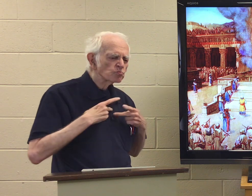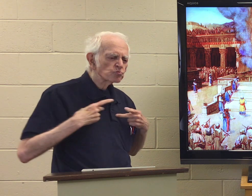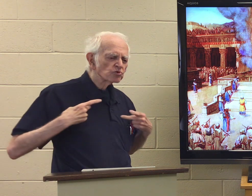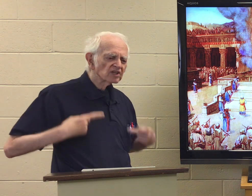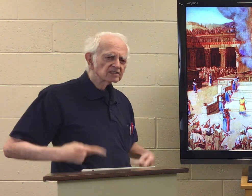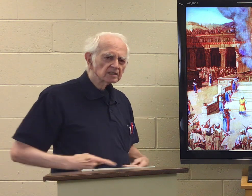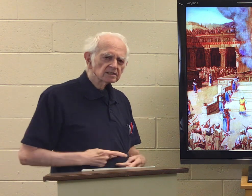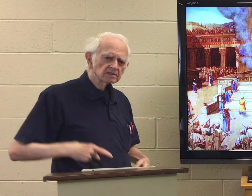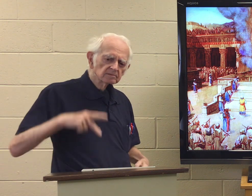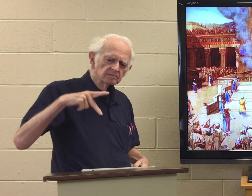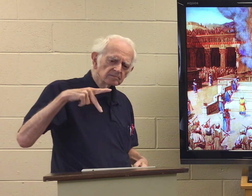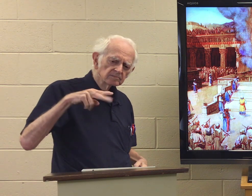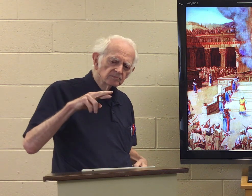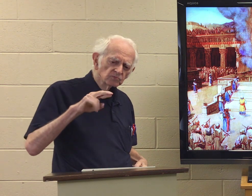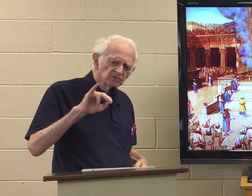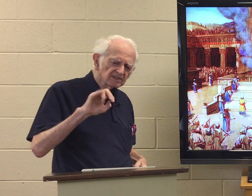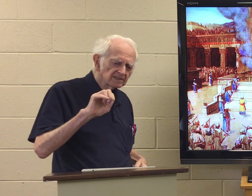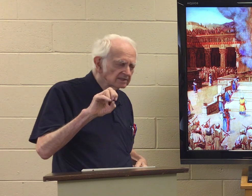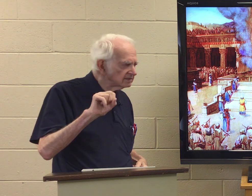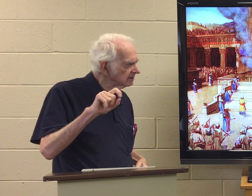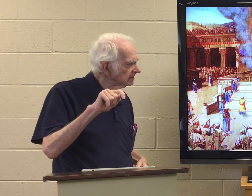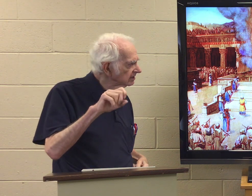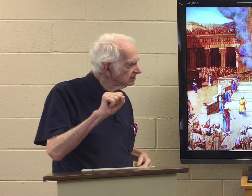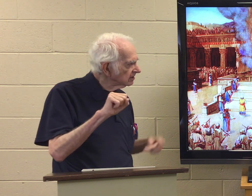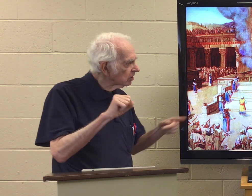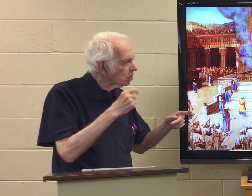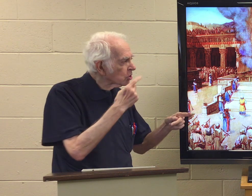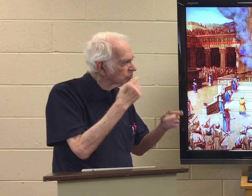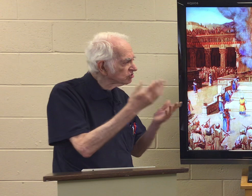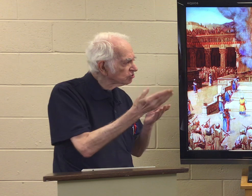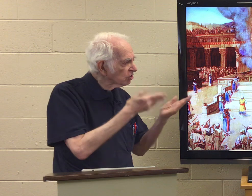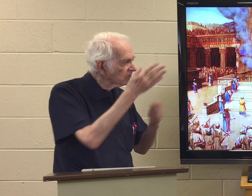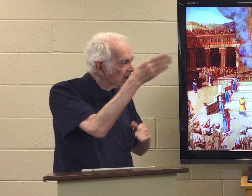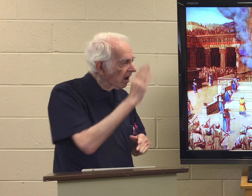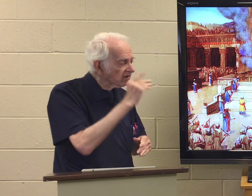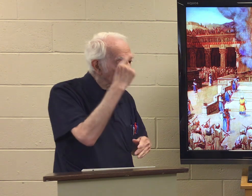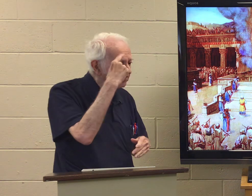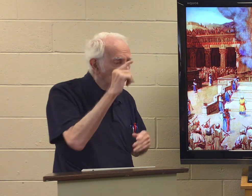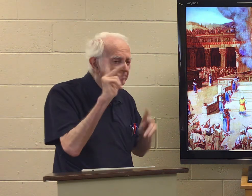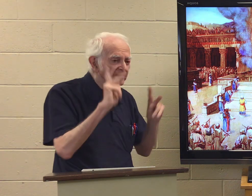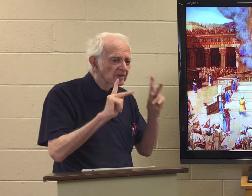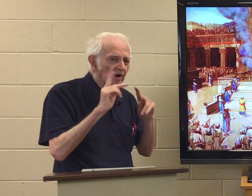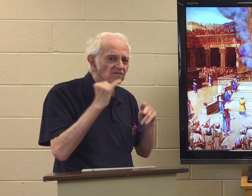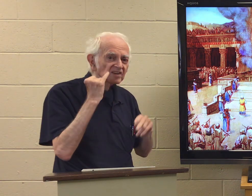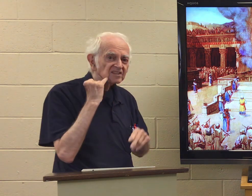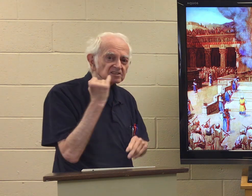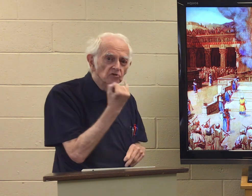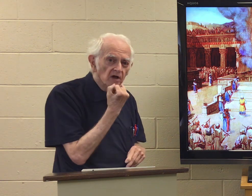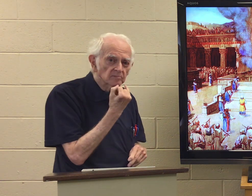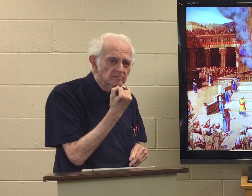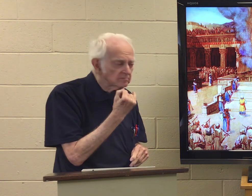priests who served God for the people of Israel.